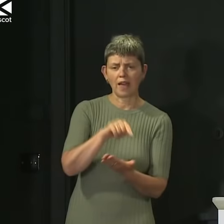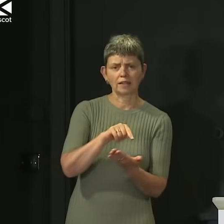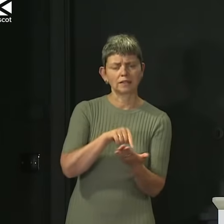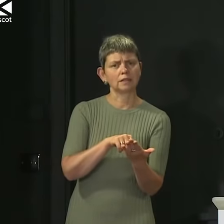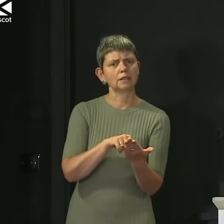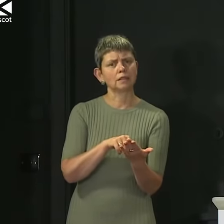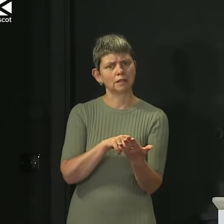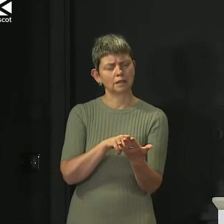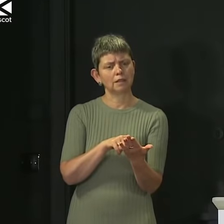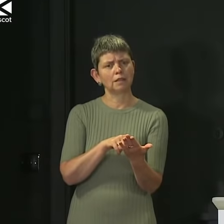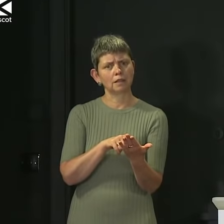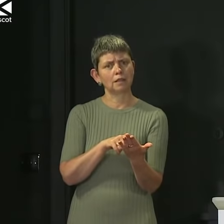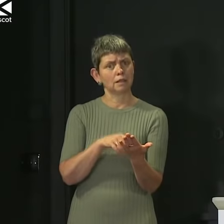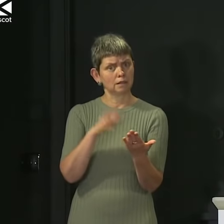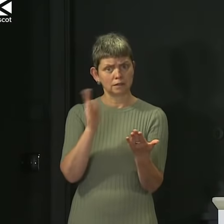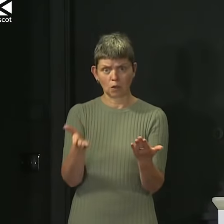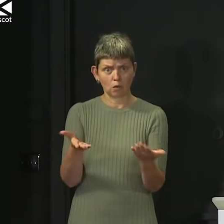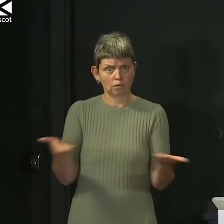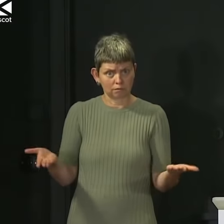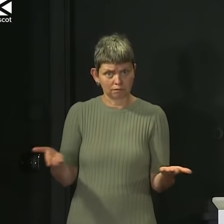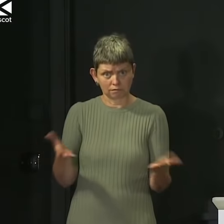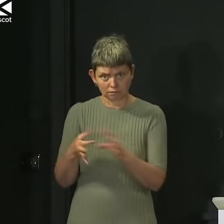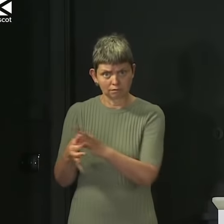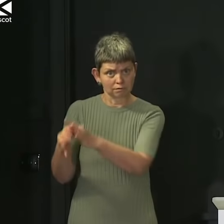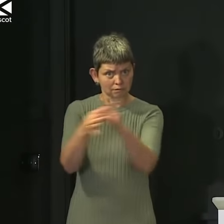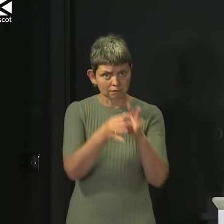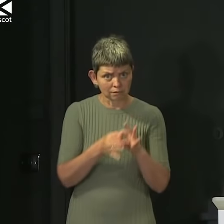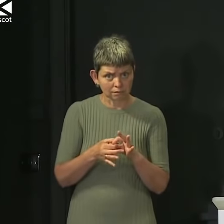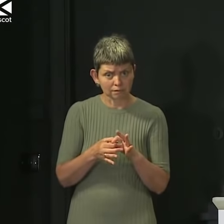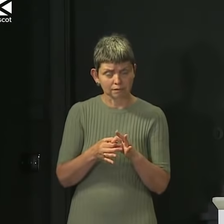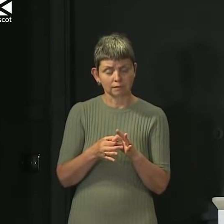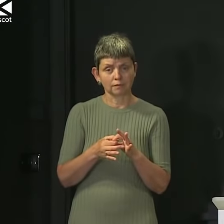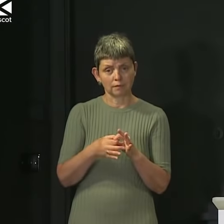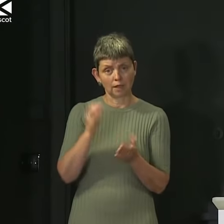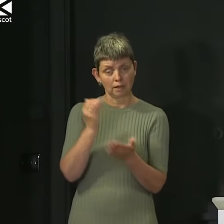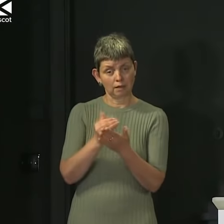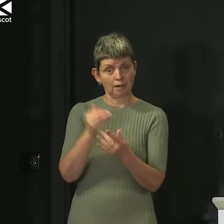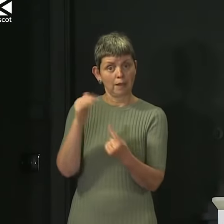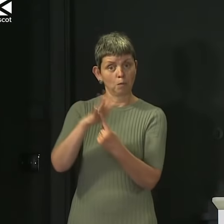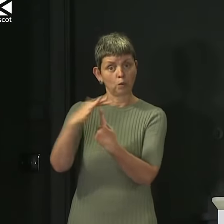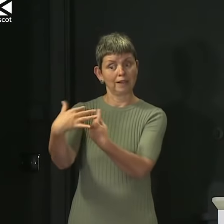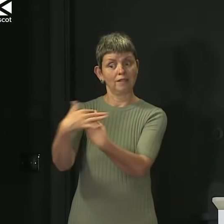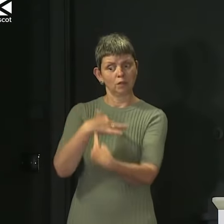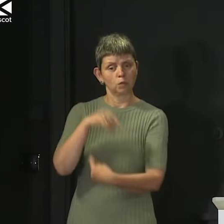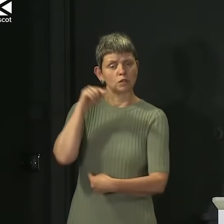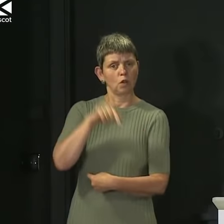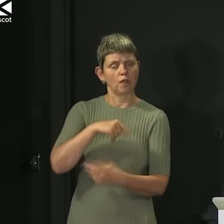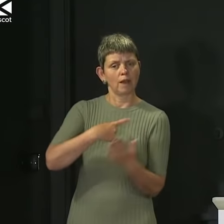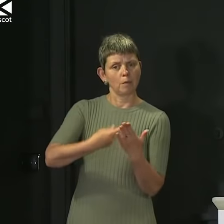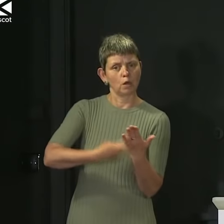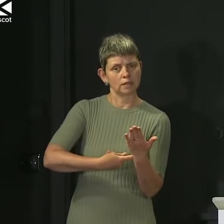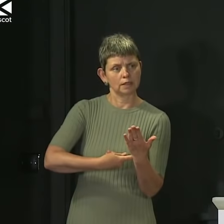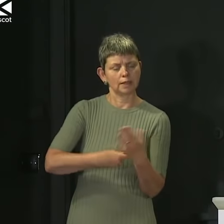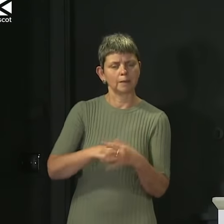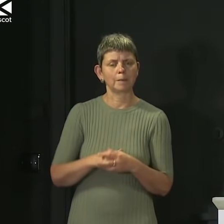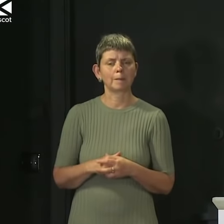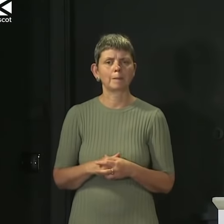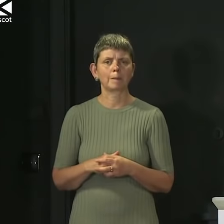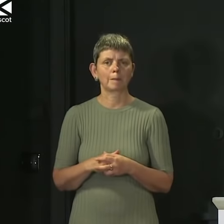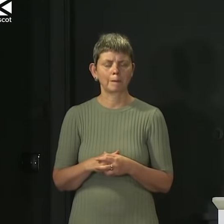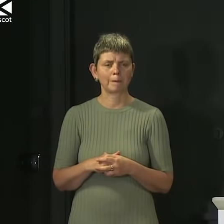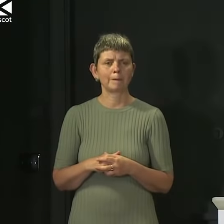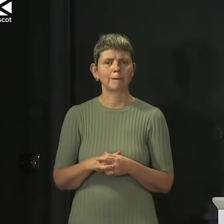process of that was integral to the development of that policy. So I think there's a bit of a negation of the point in that